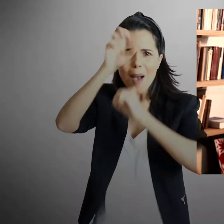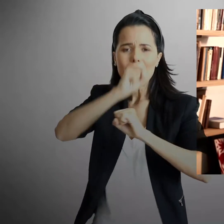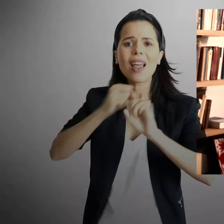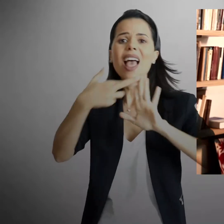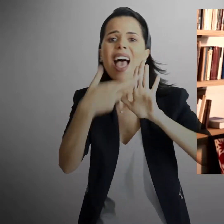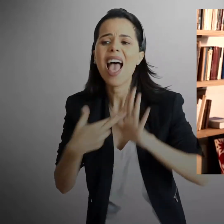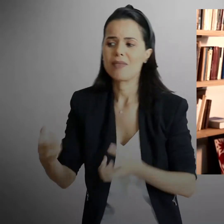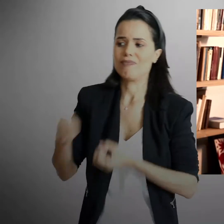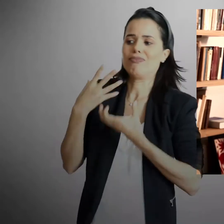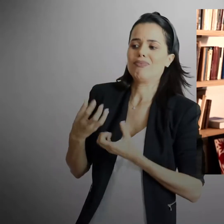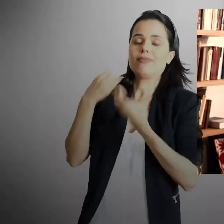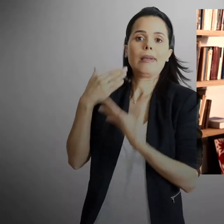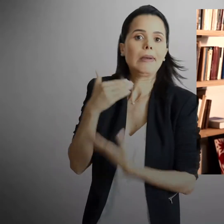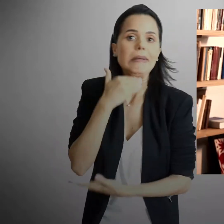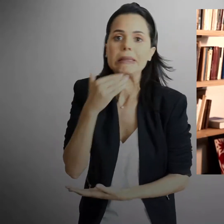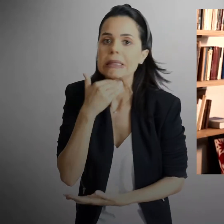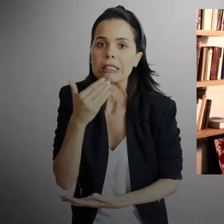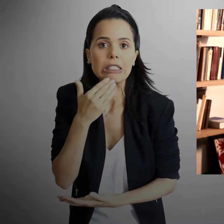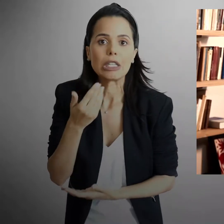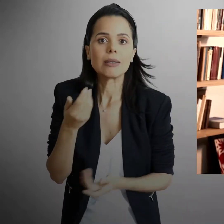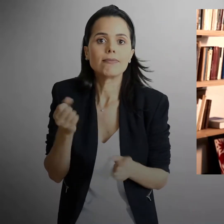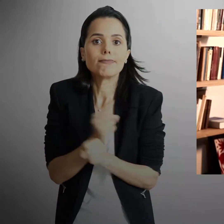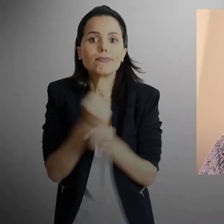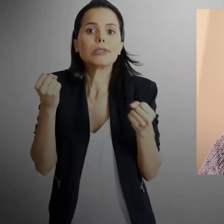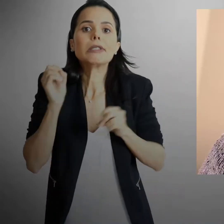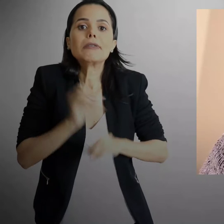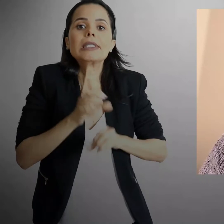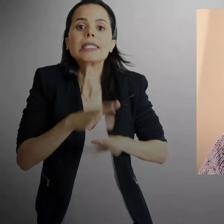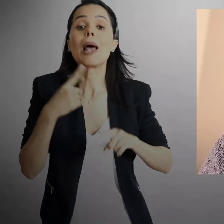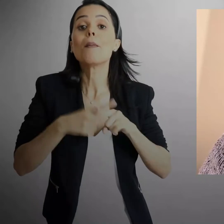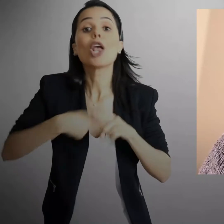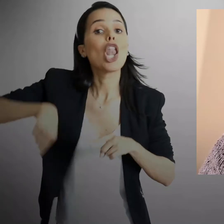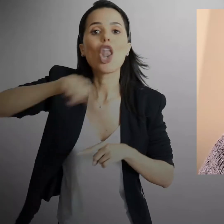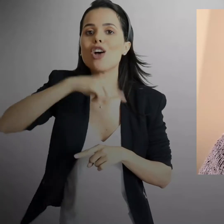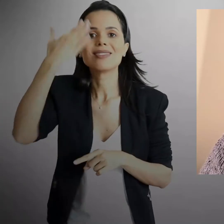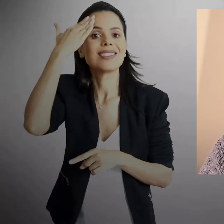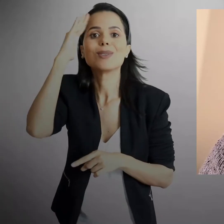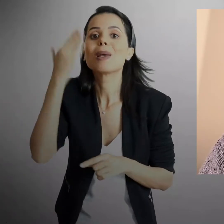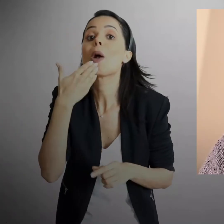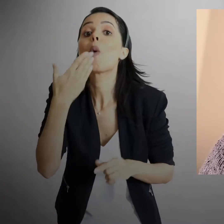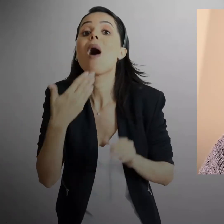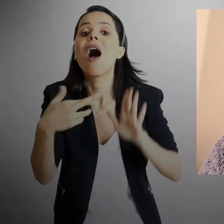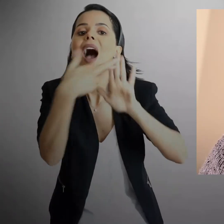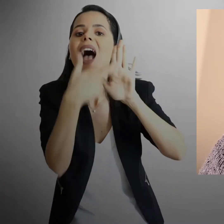learning a language, the child doesn't learn those things. There's no evidence for them, almost no evidence for them.